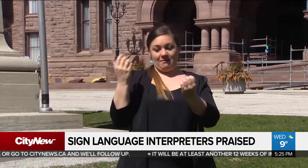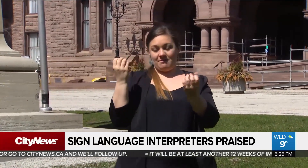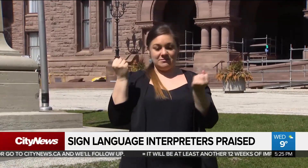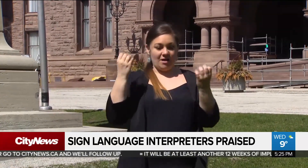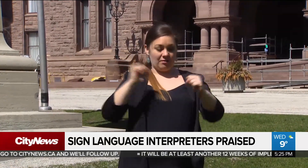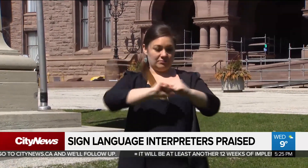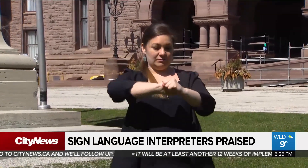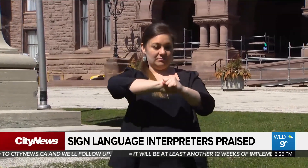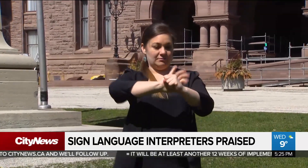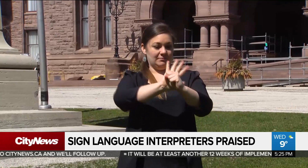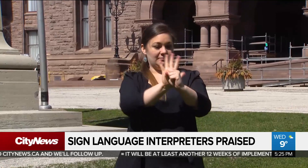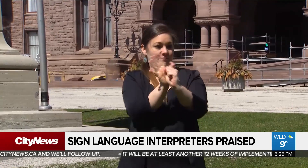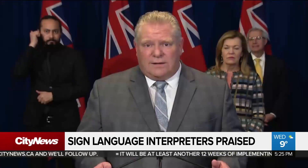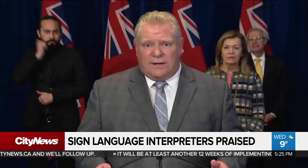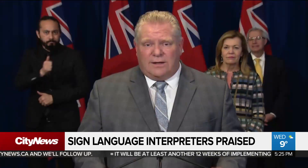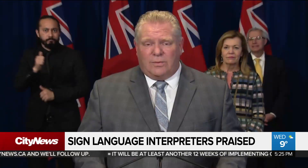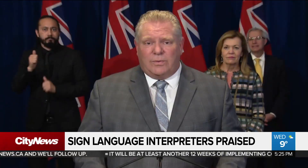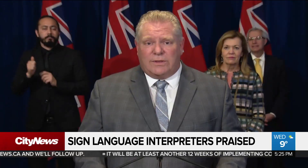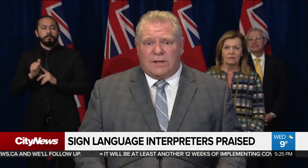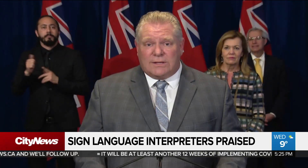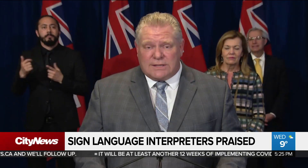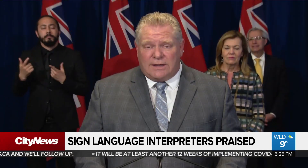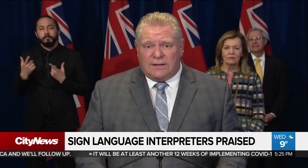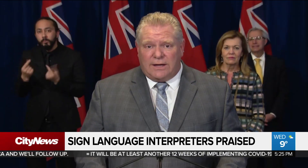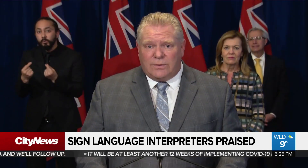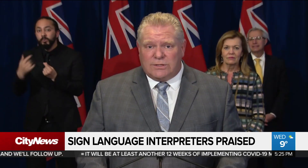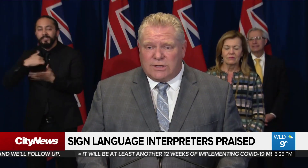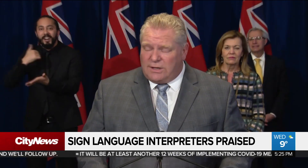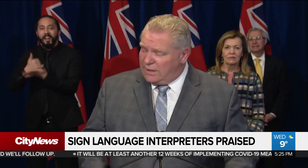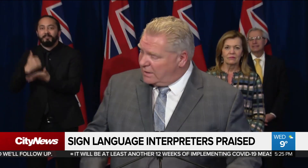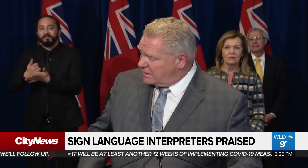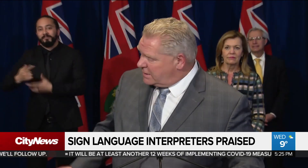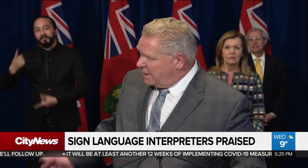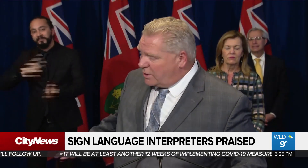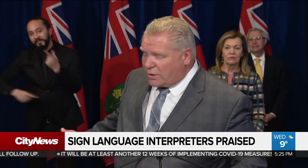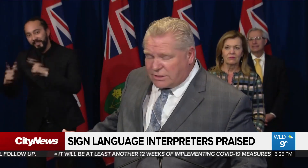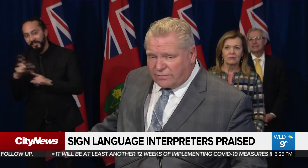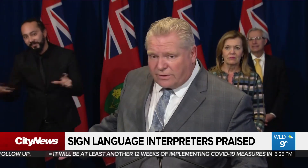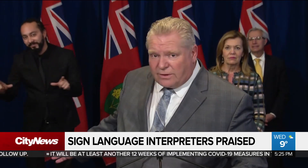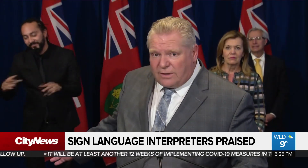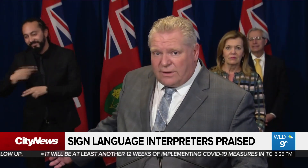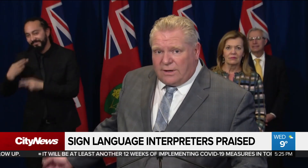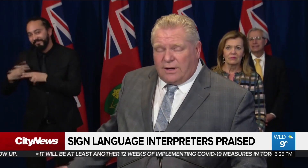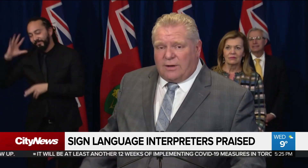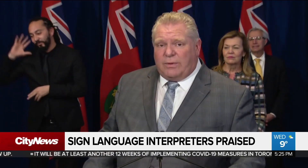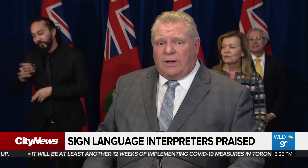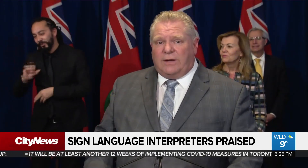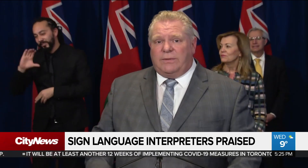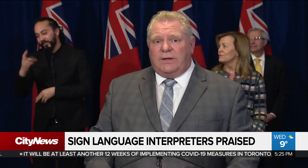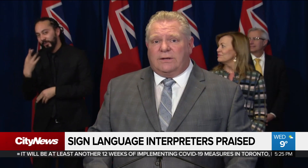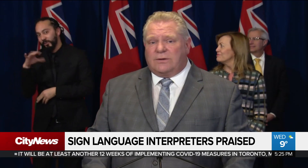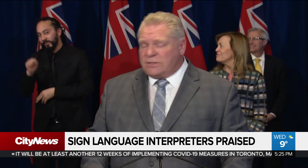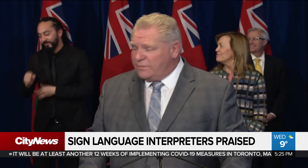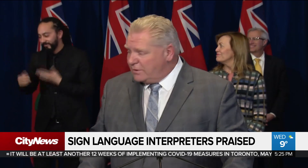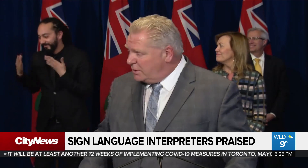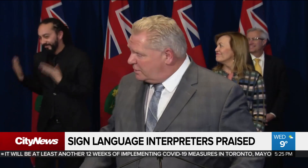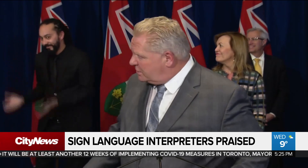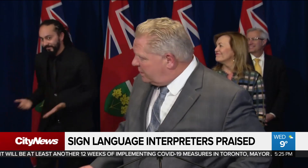spikes that are around it. To help with sign language is Christopher. And it's not just the public who are noticing.